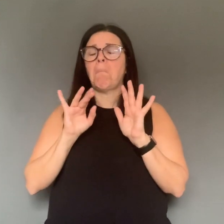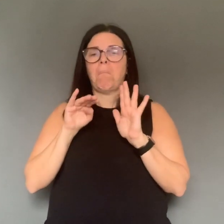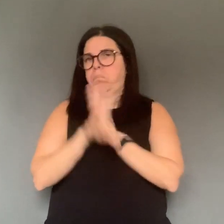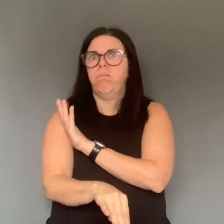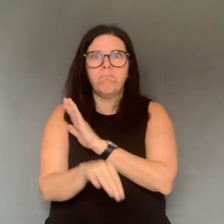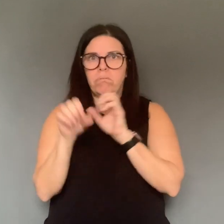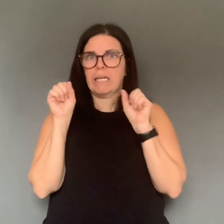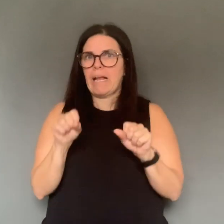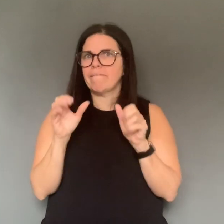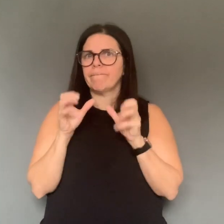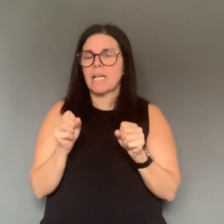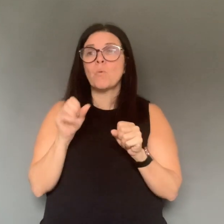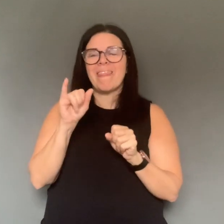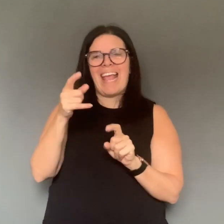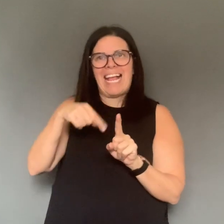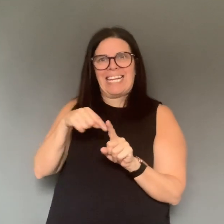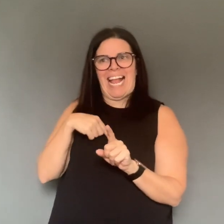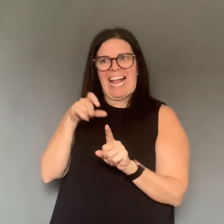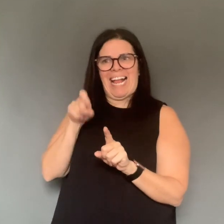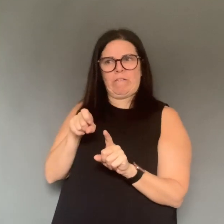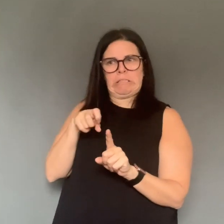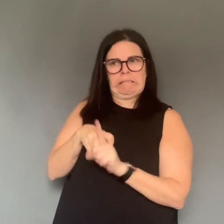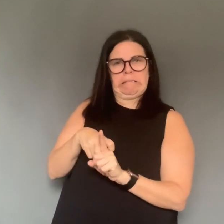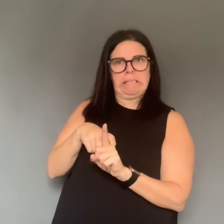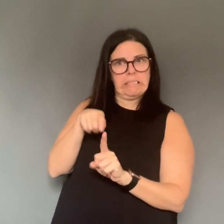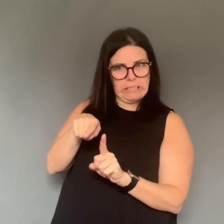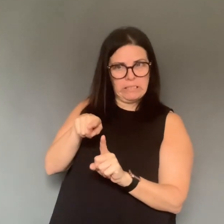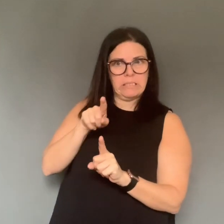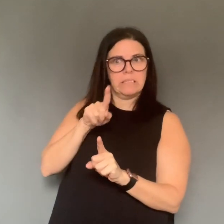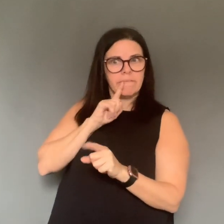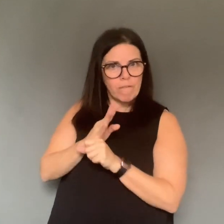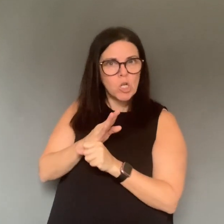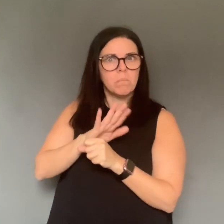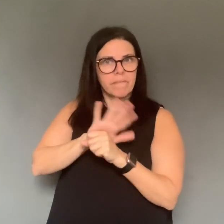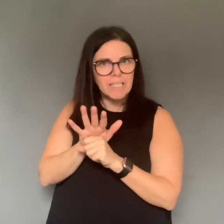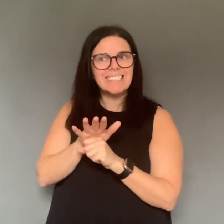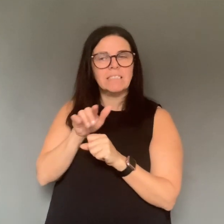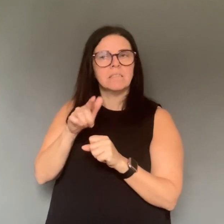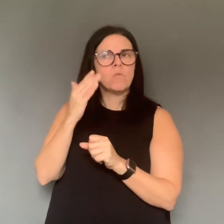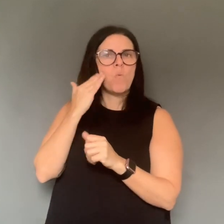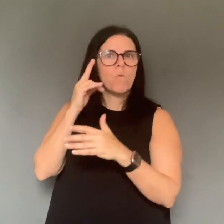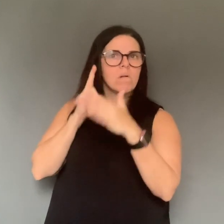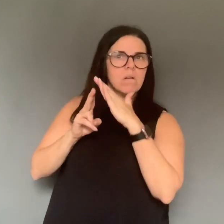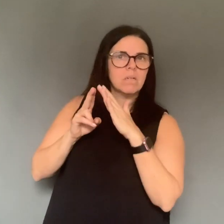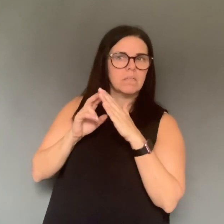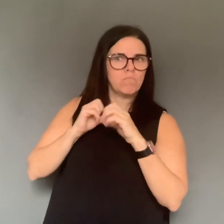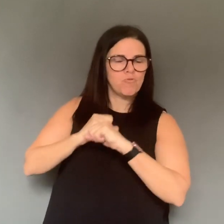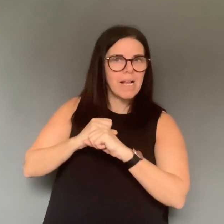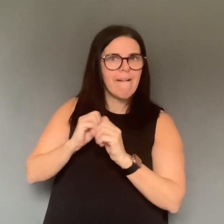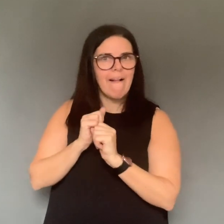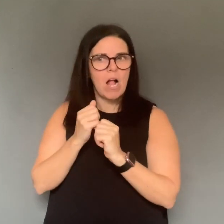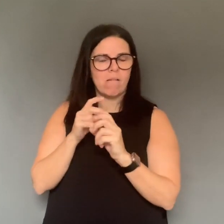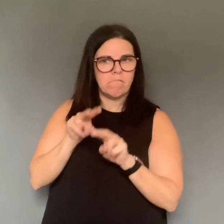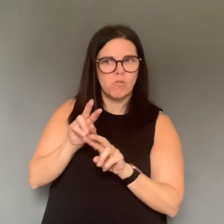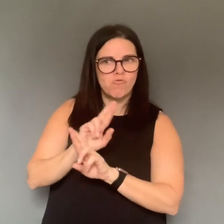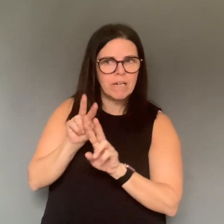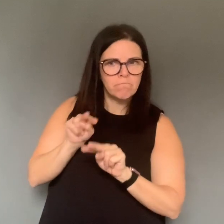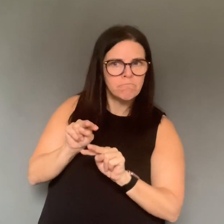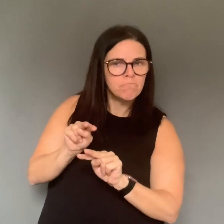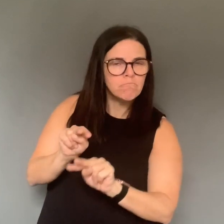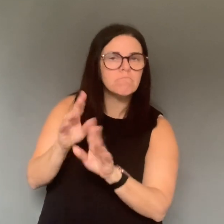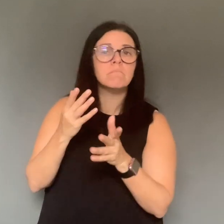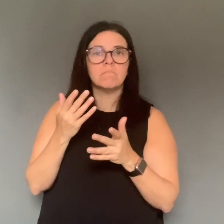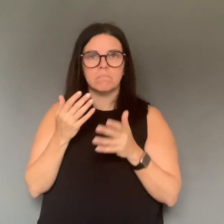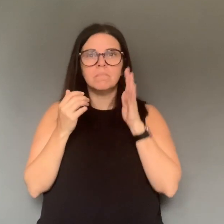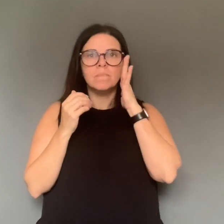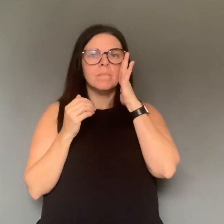and it's not getting better, that's the time that we would want to test those individuals to make sure that we are not missing any of those things. But for the majority,